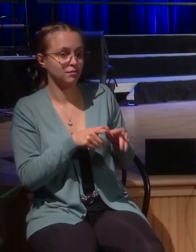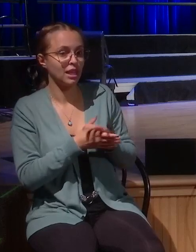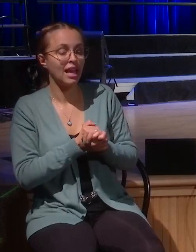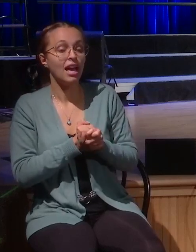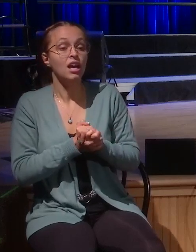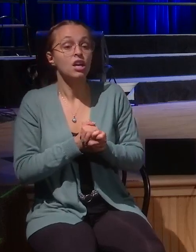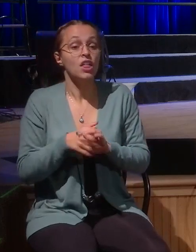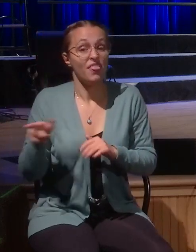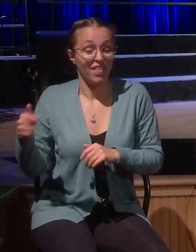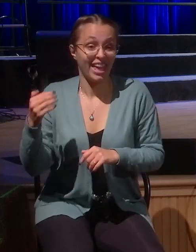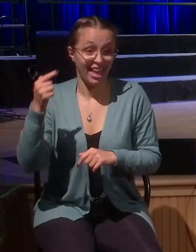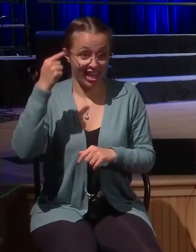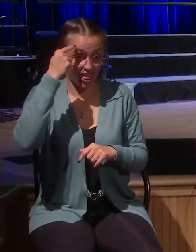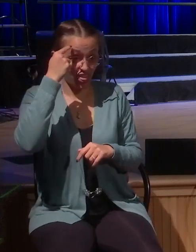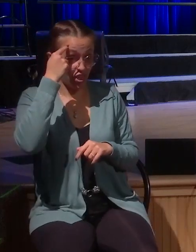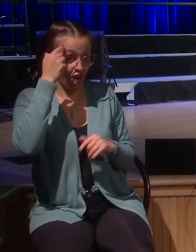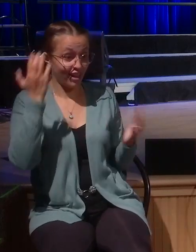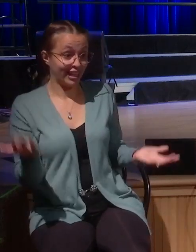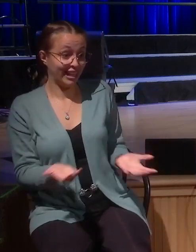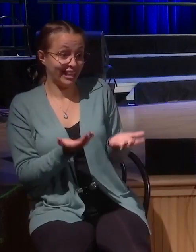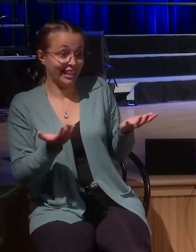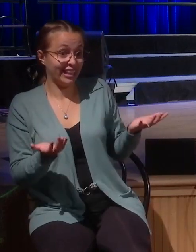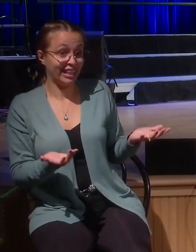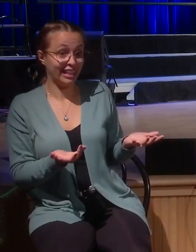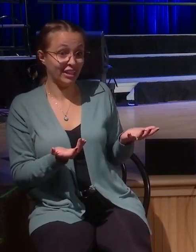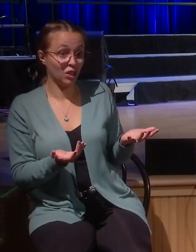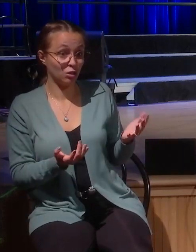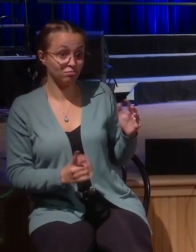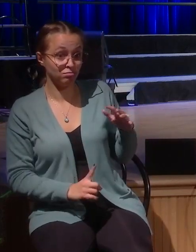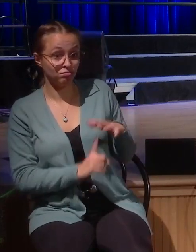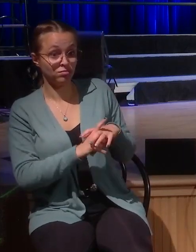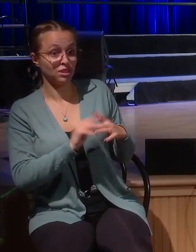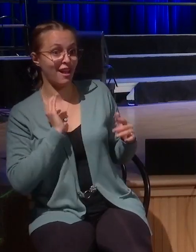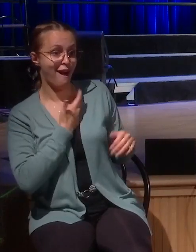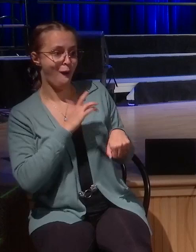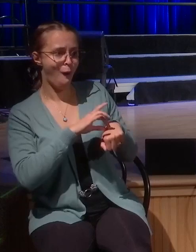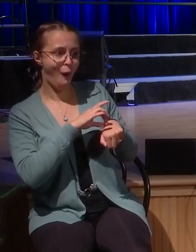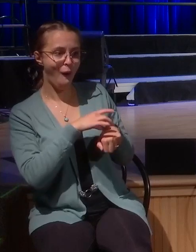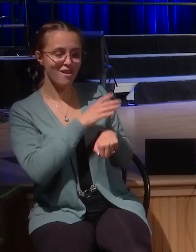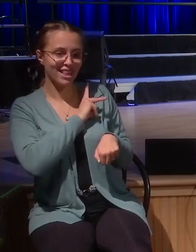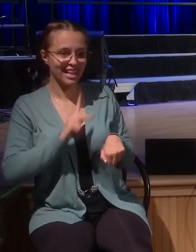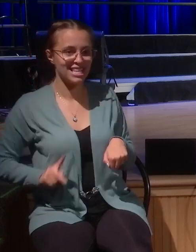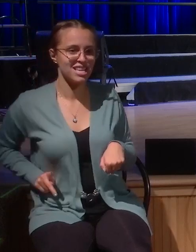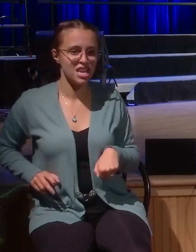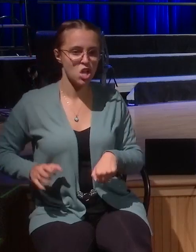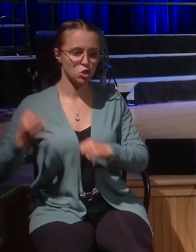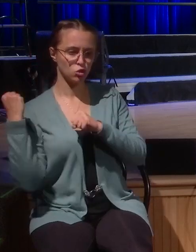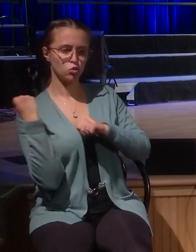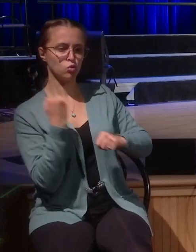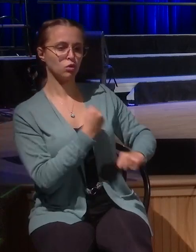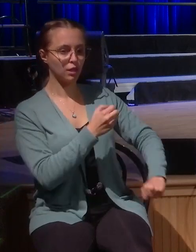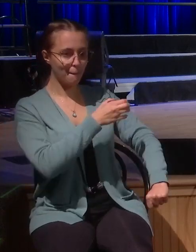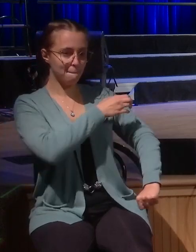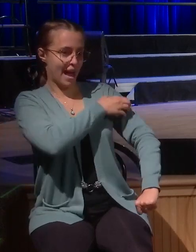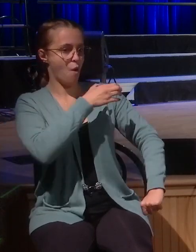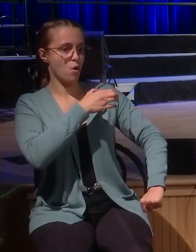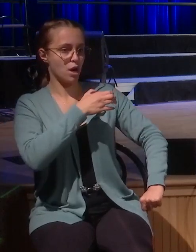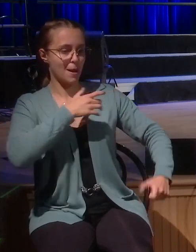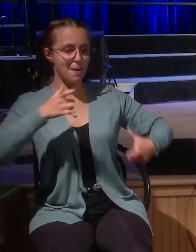They thought, here comes our earthly king, strong in power and mighty to save us from the Roman Empire